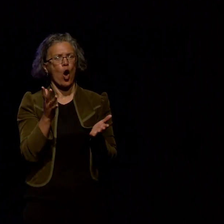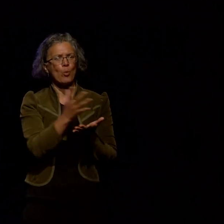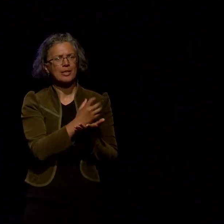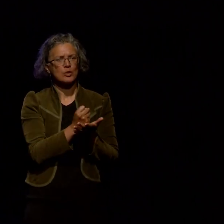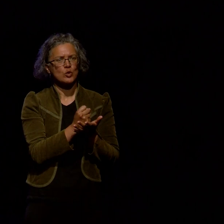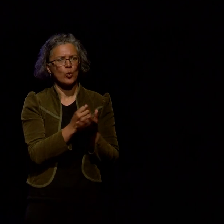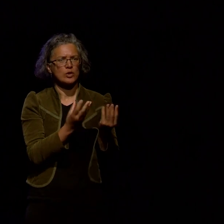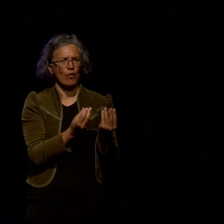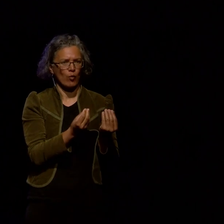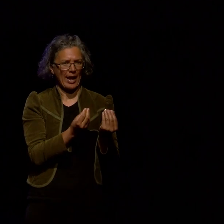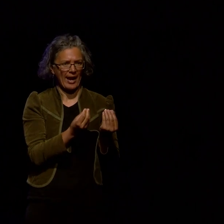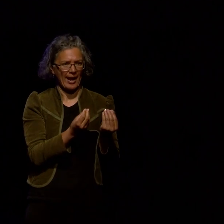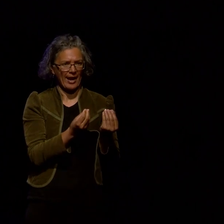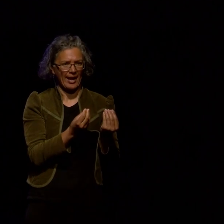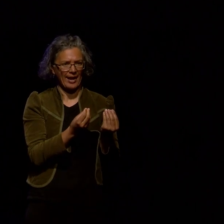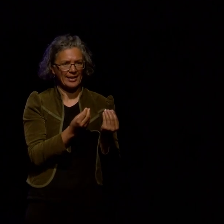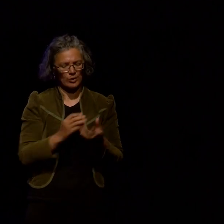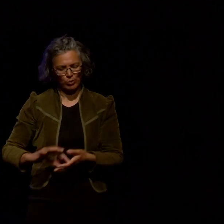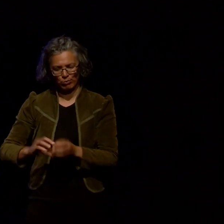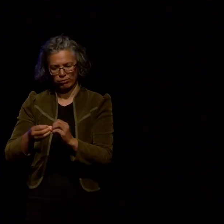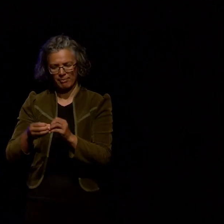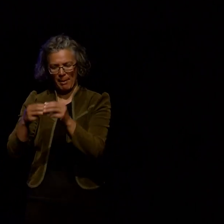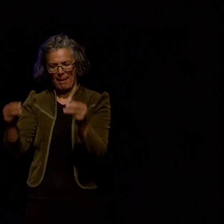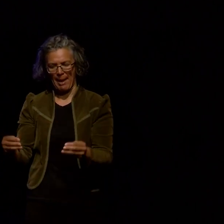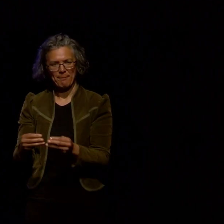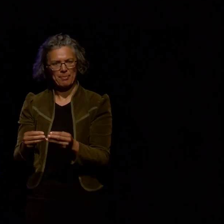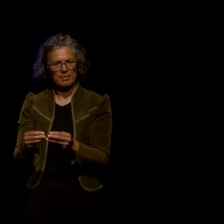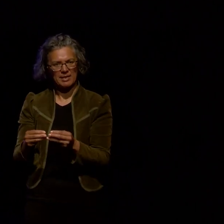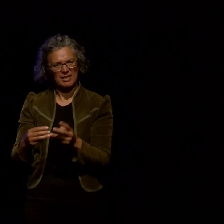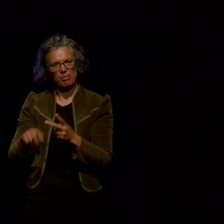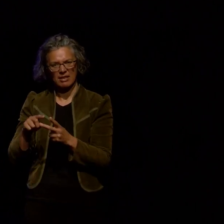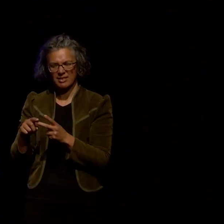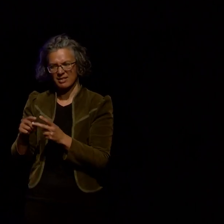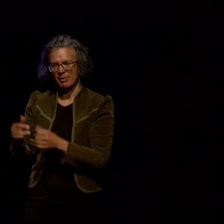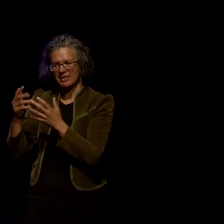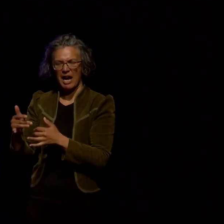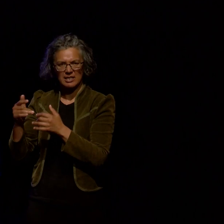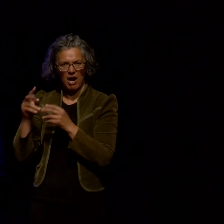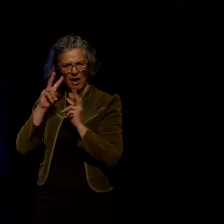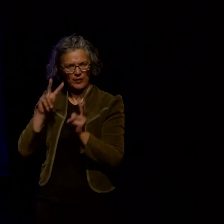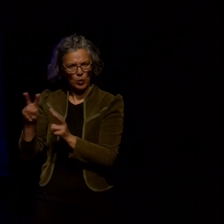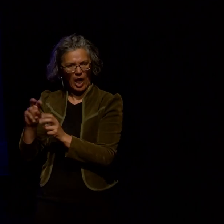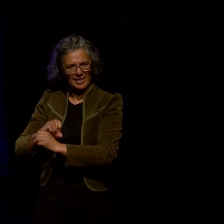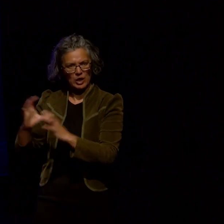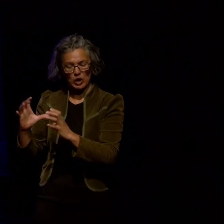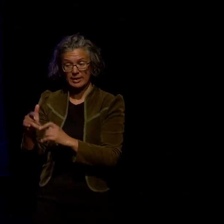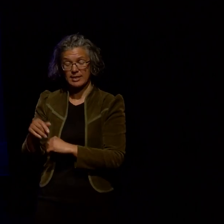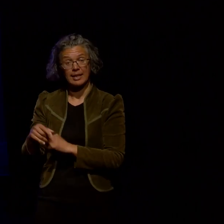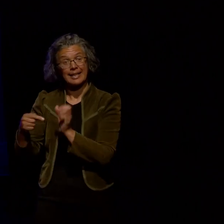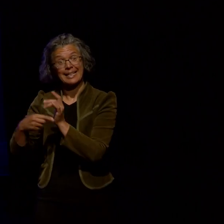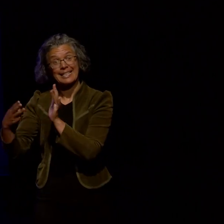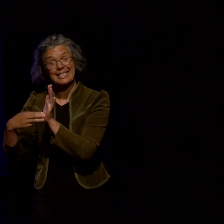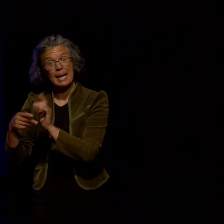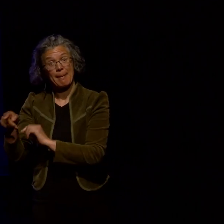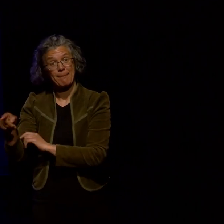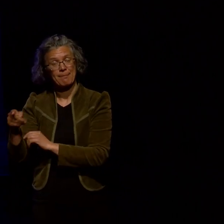in the creation of these maps and of the data visualizations and Tim then would work in Adobe Illustrator which is